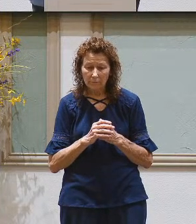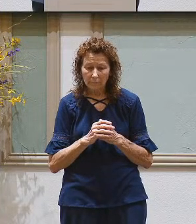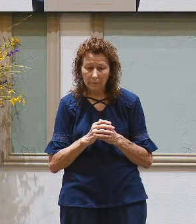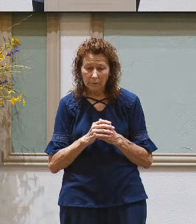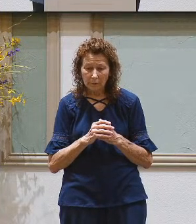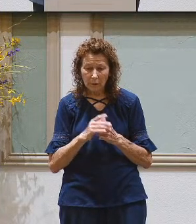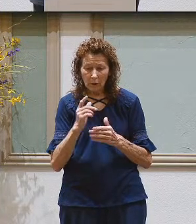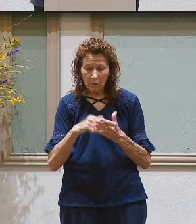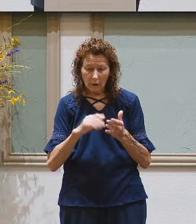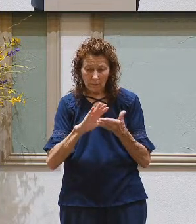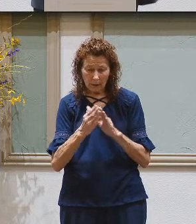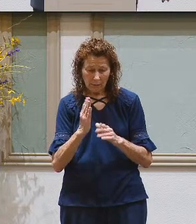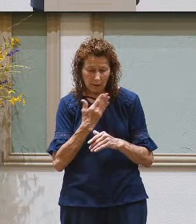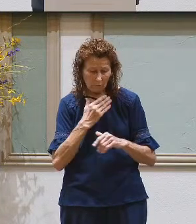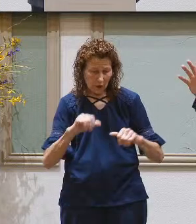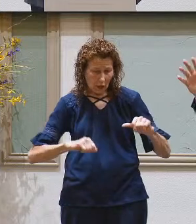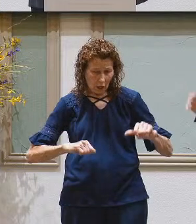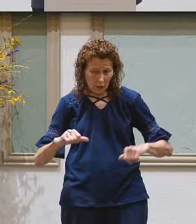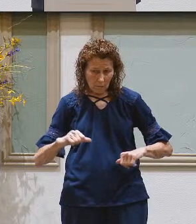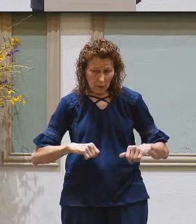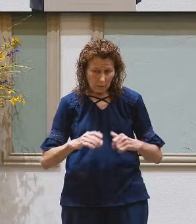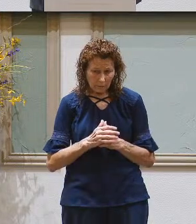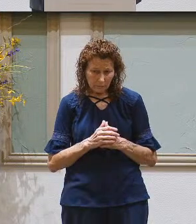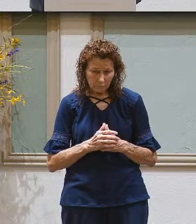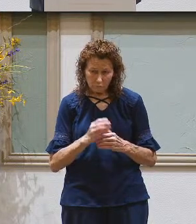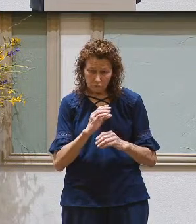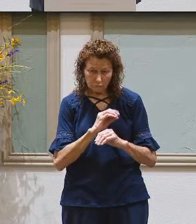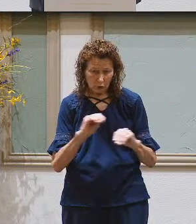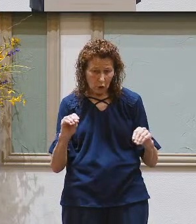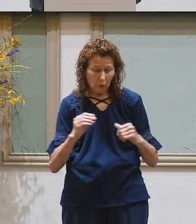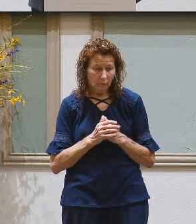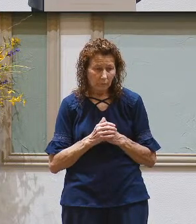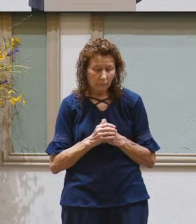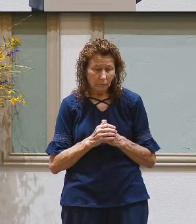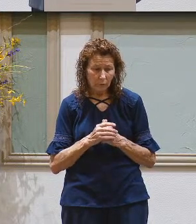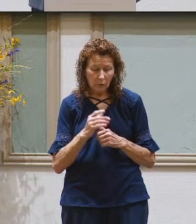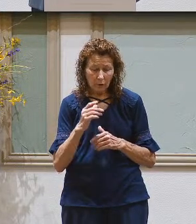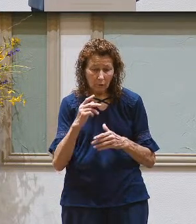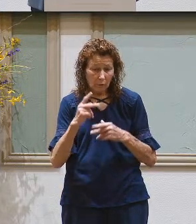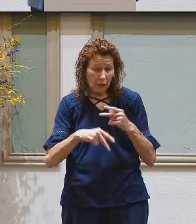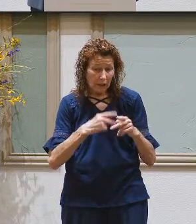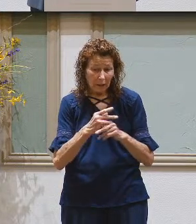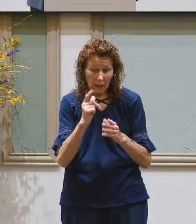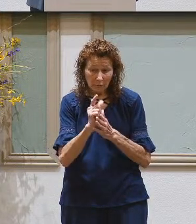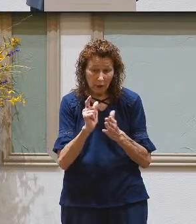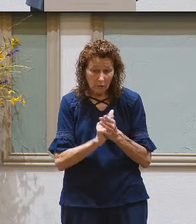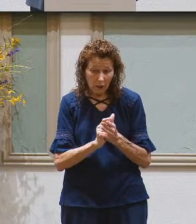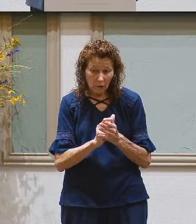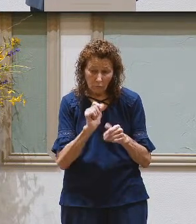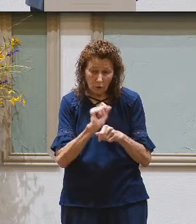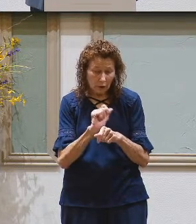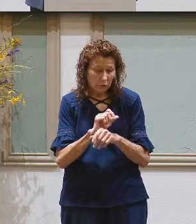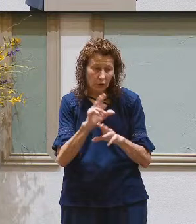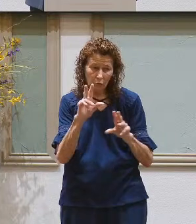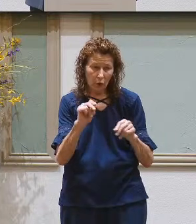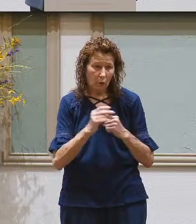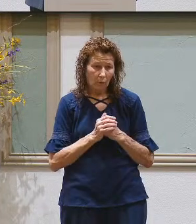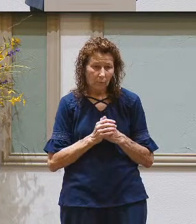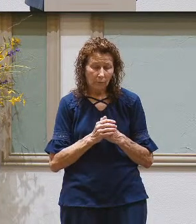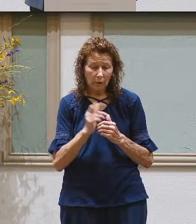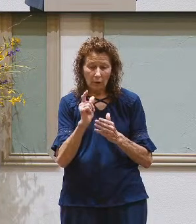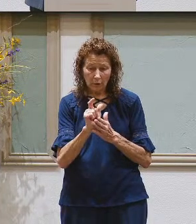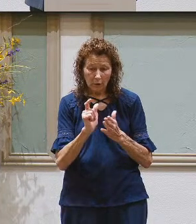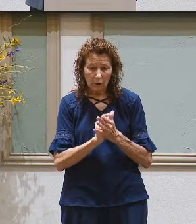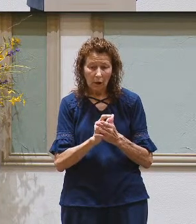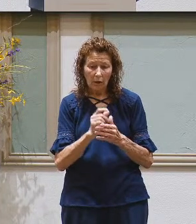then what becomes of our boasting it's excluded by what kind of law by law of works no but